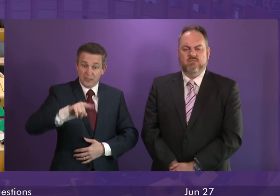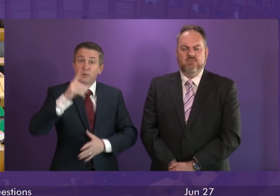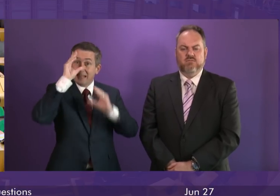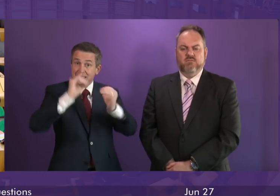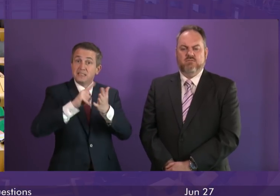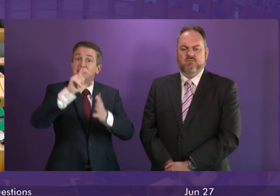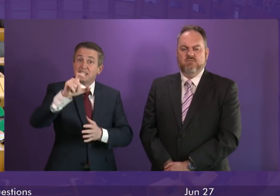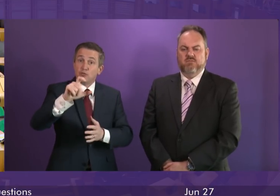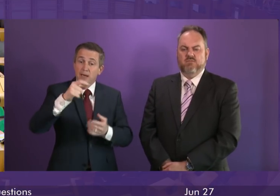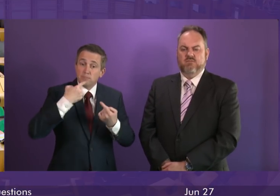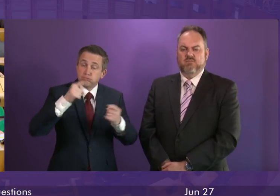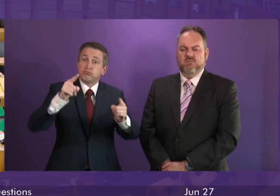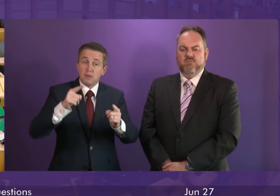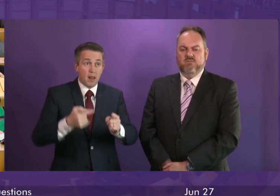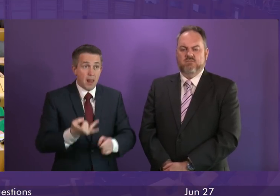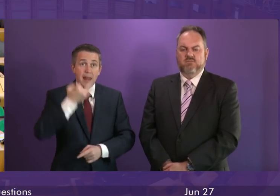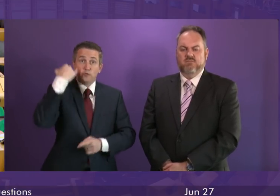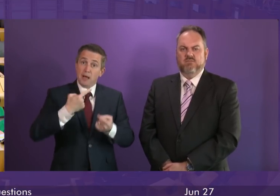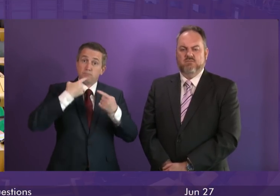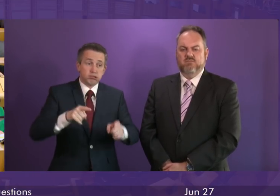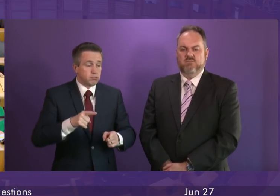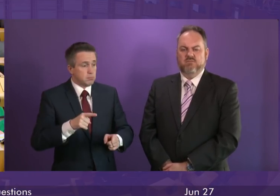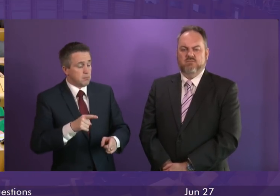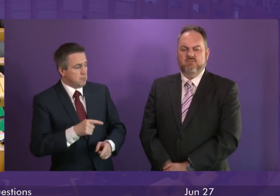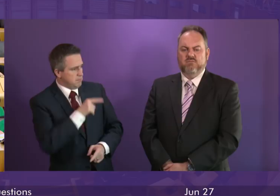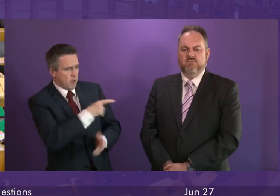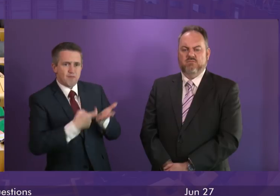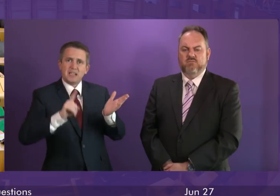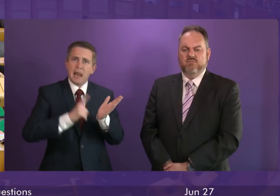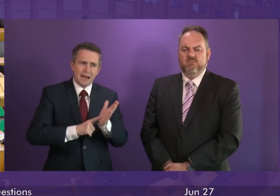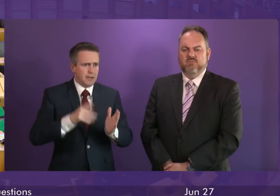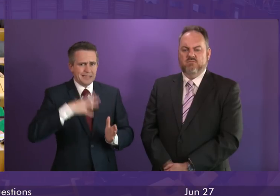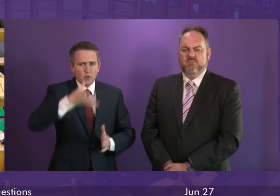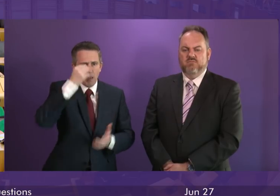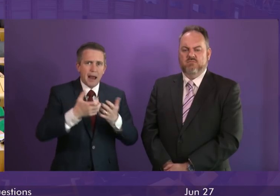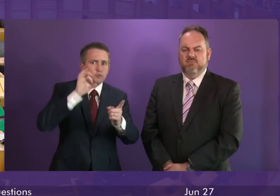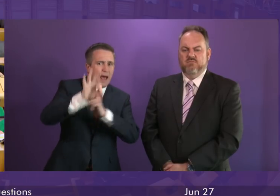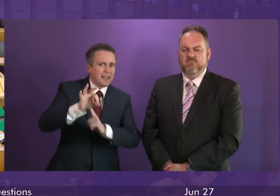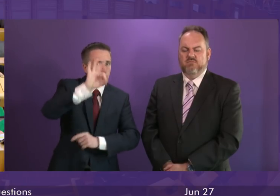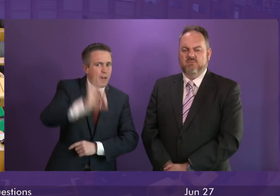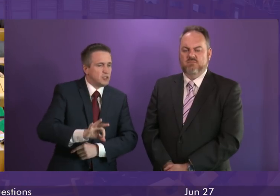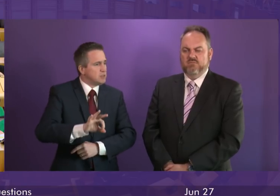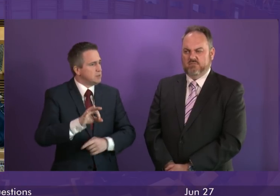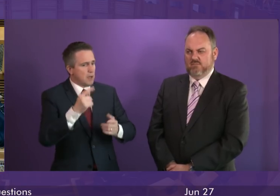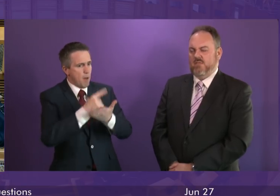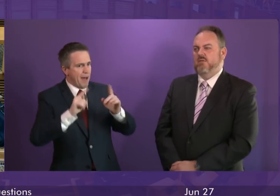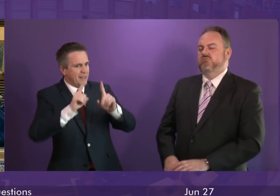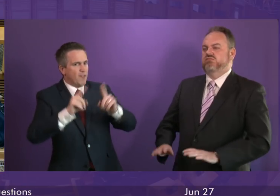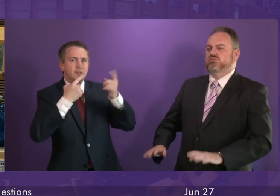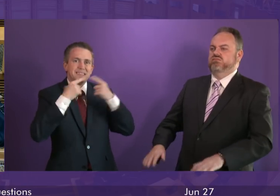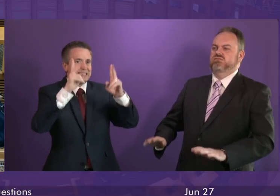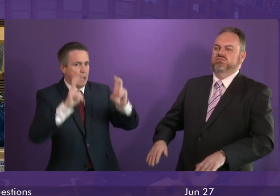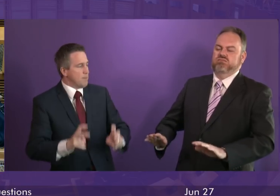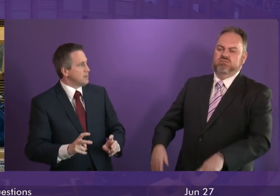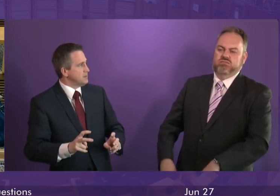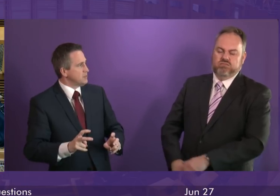week. made a statement last week. It's really not my fault if Richard Leonard can't manage to ask questions on these statements. But do you know what?